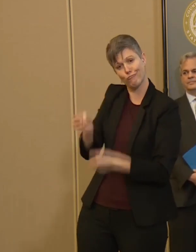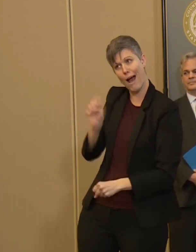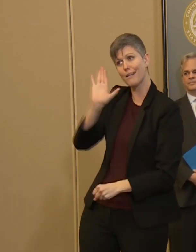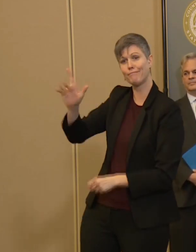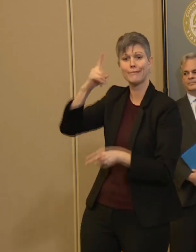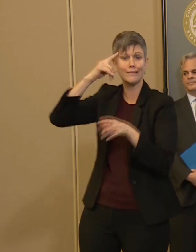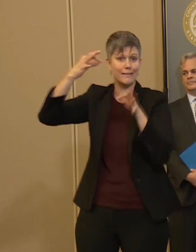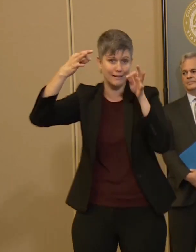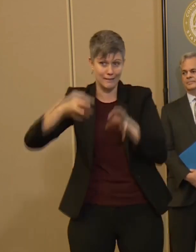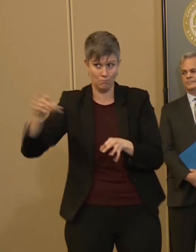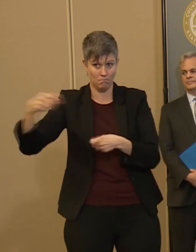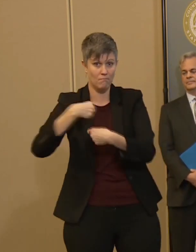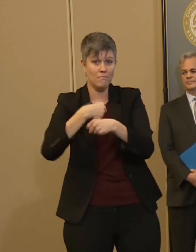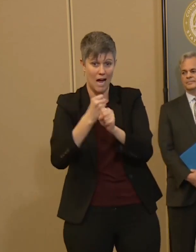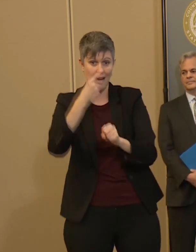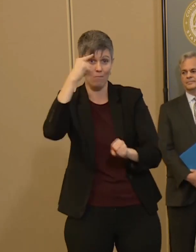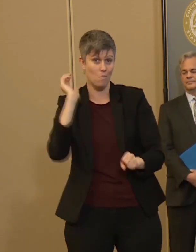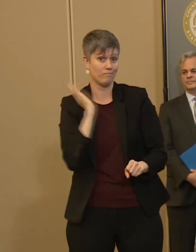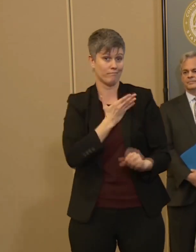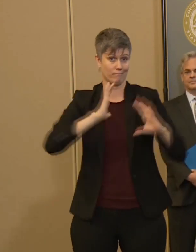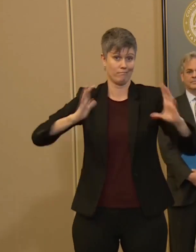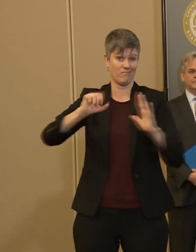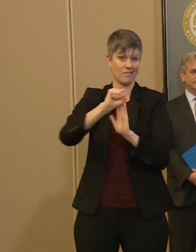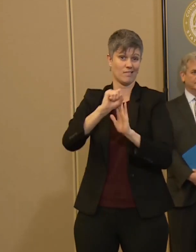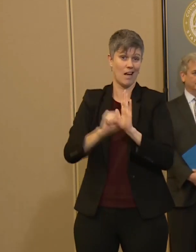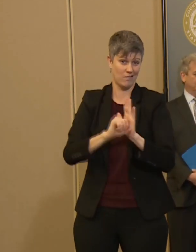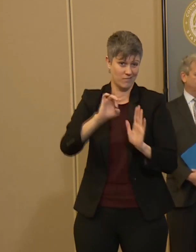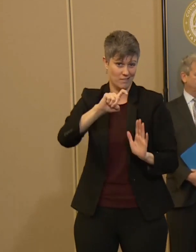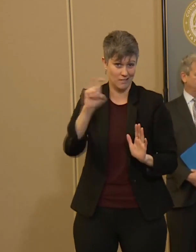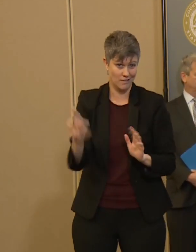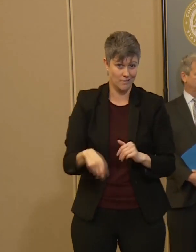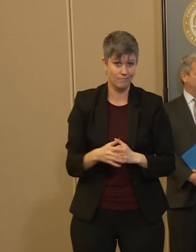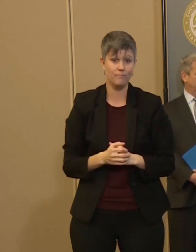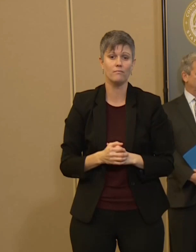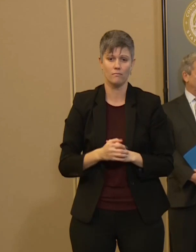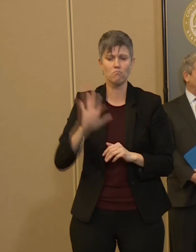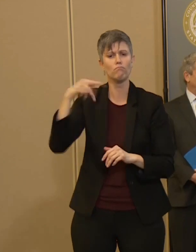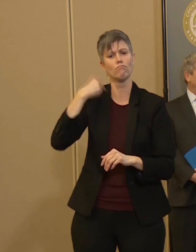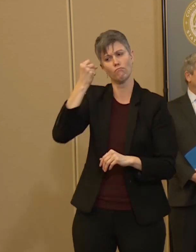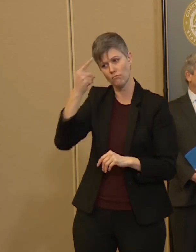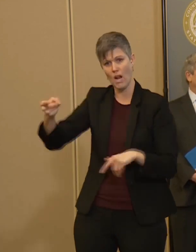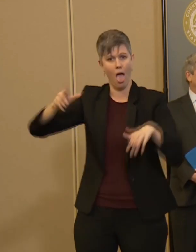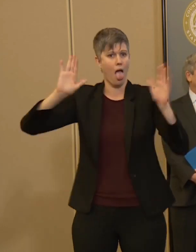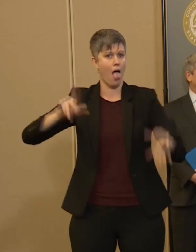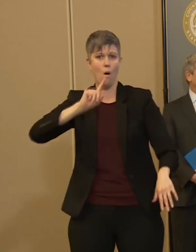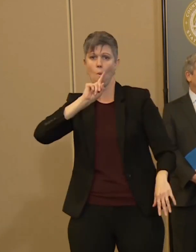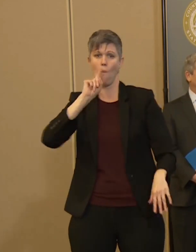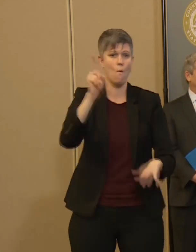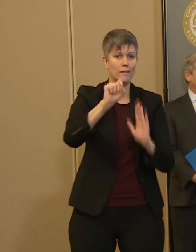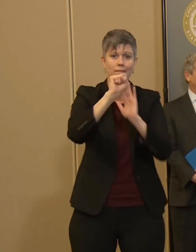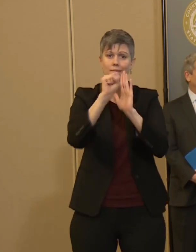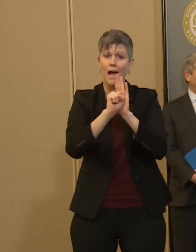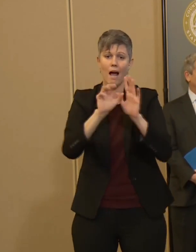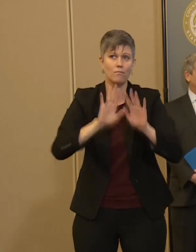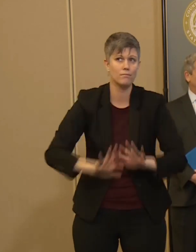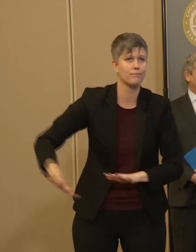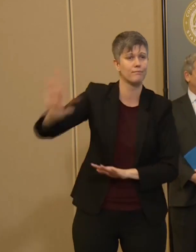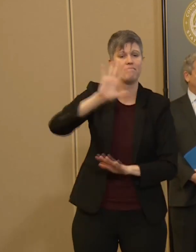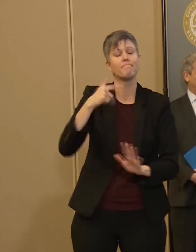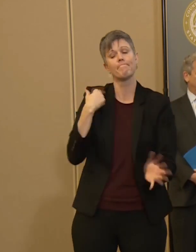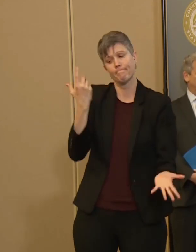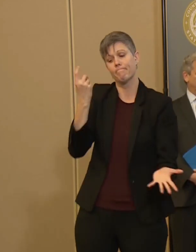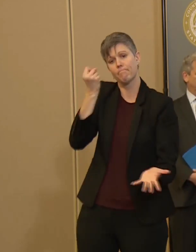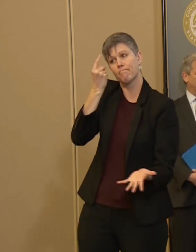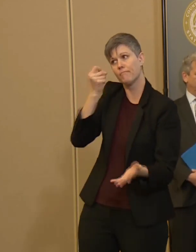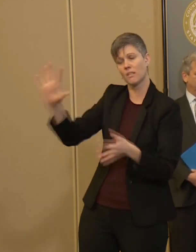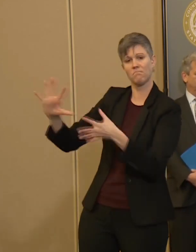making for our Texas. I understand that you haven't issued a statewide order and I completely understand what